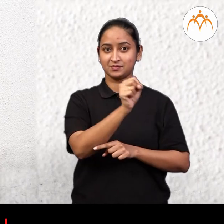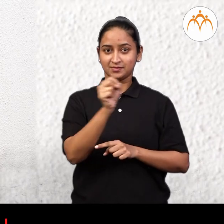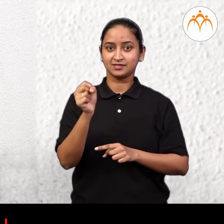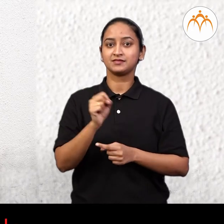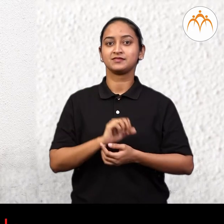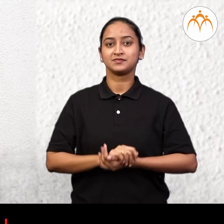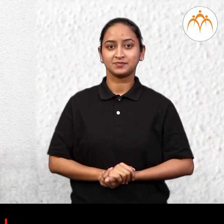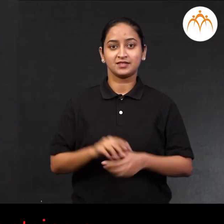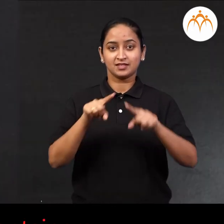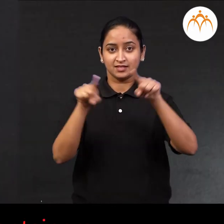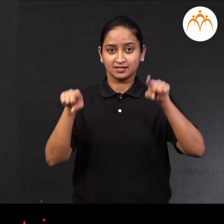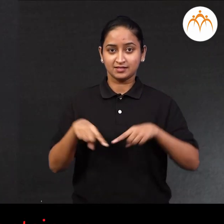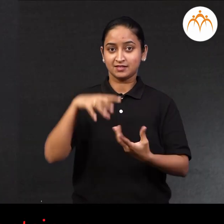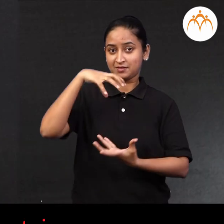Square containers.